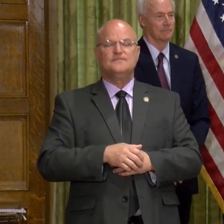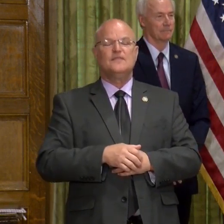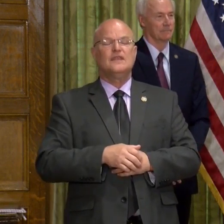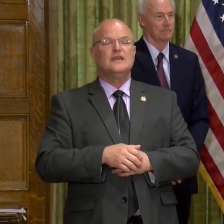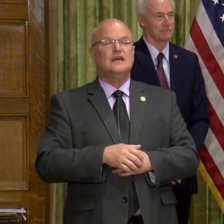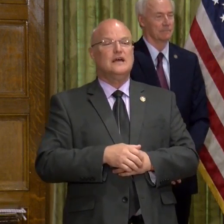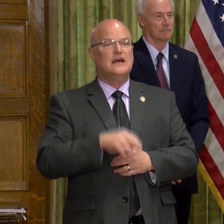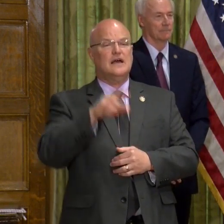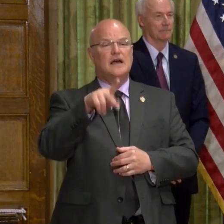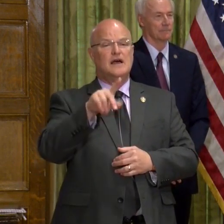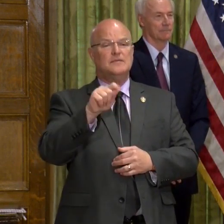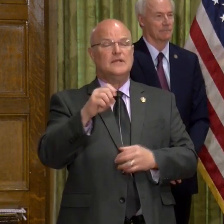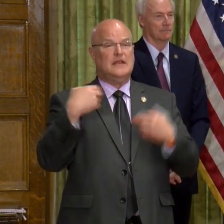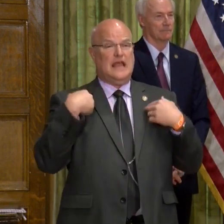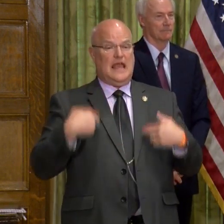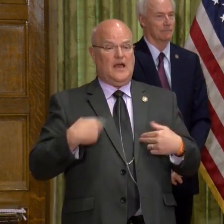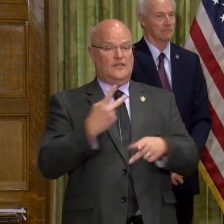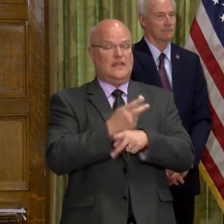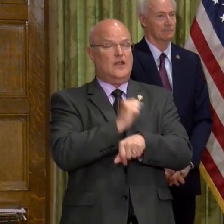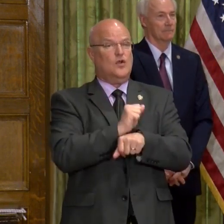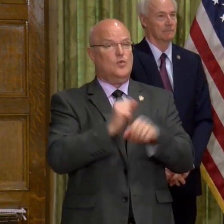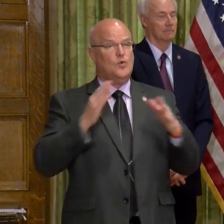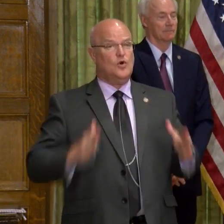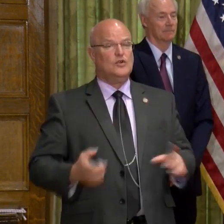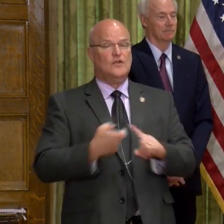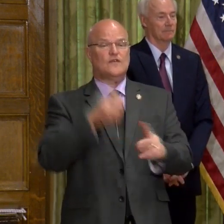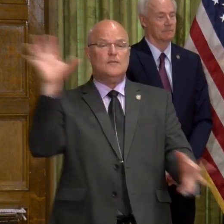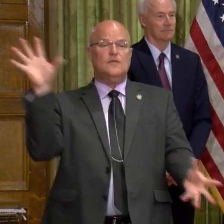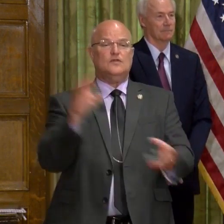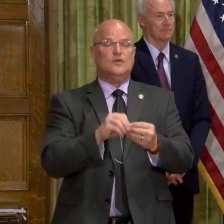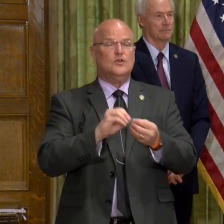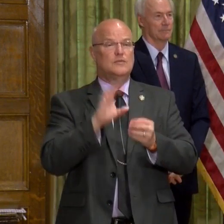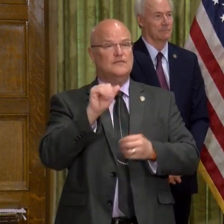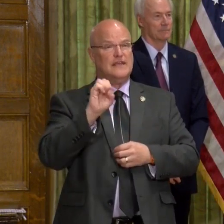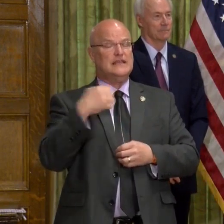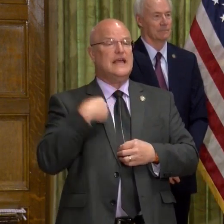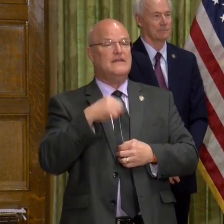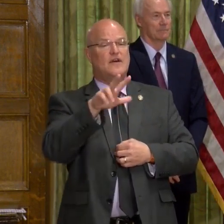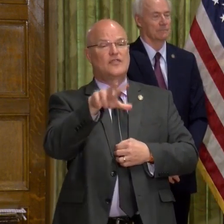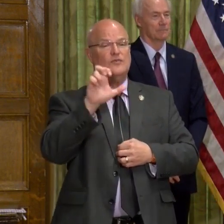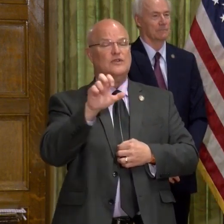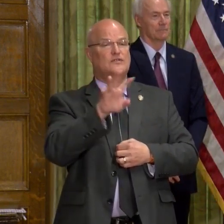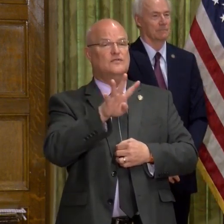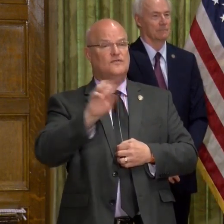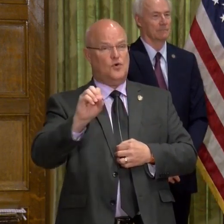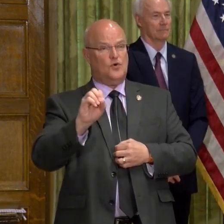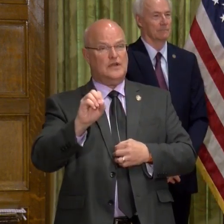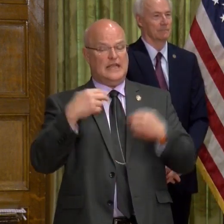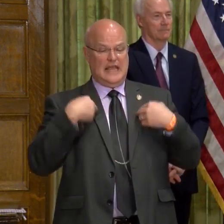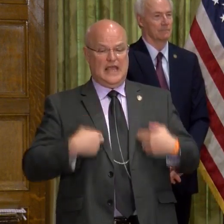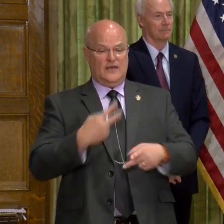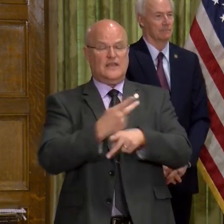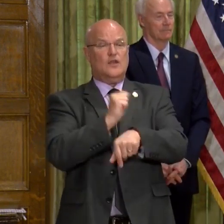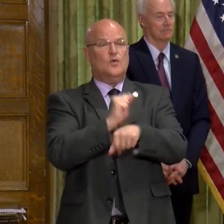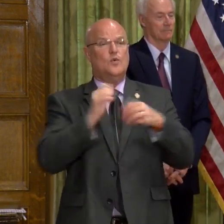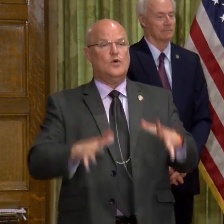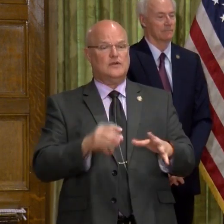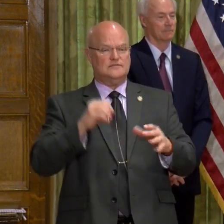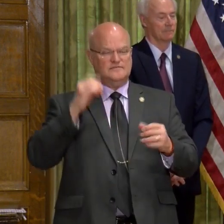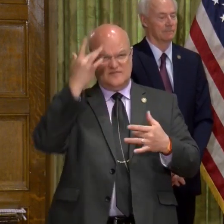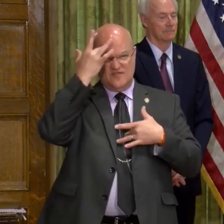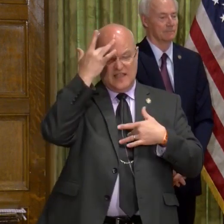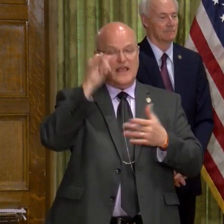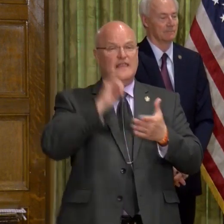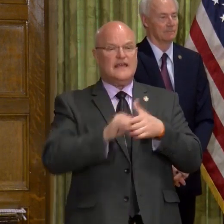Just an update on our health care workers. Of our total number of cases, we have 340 health care workers who have been infected.